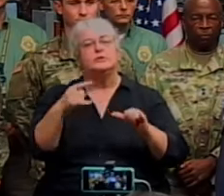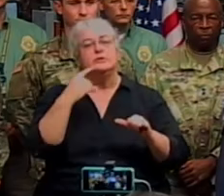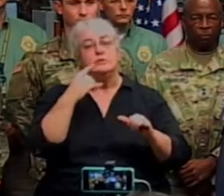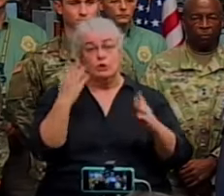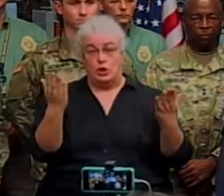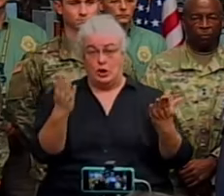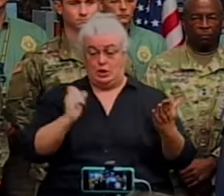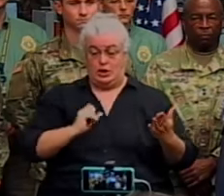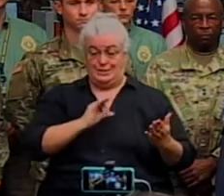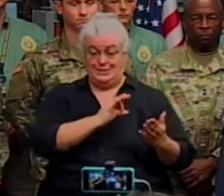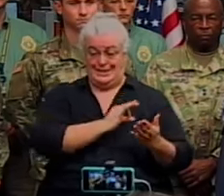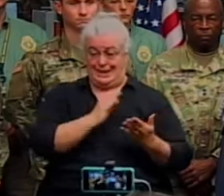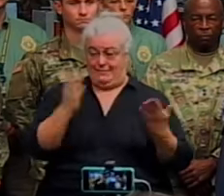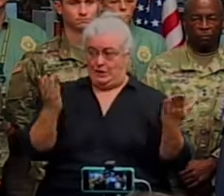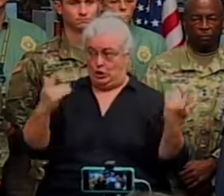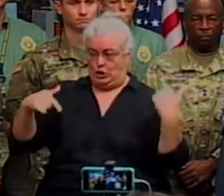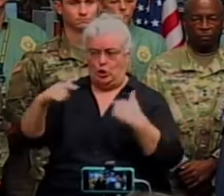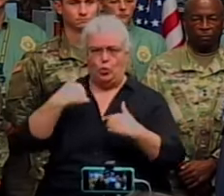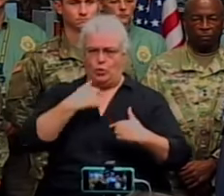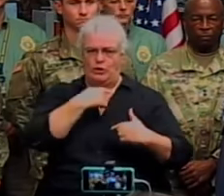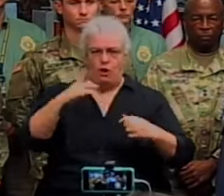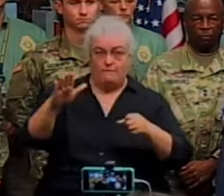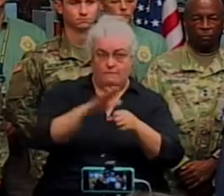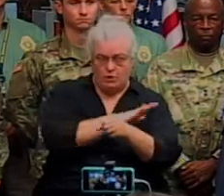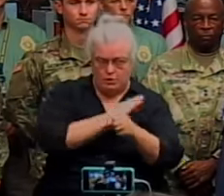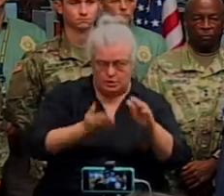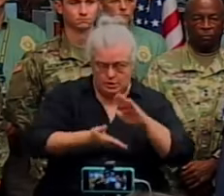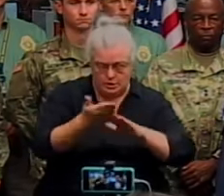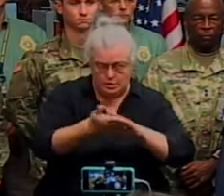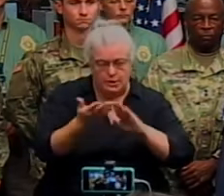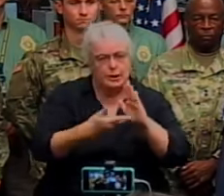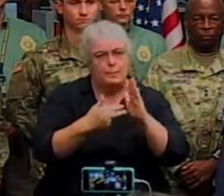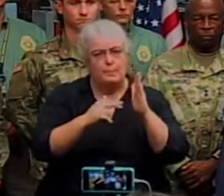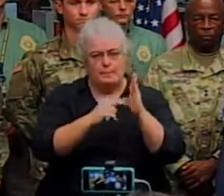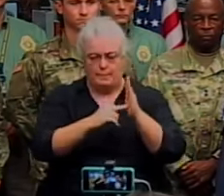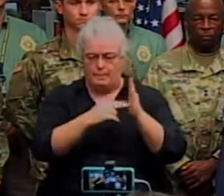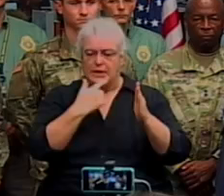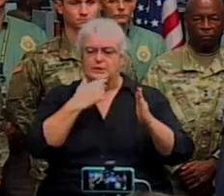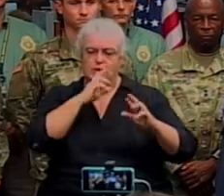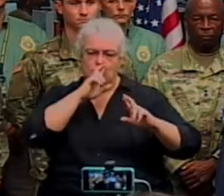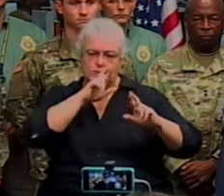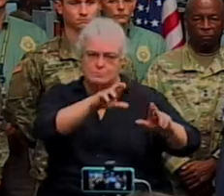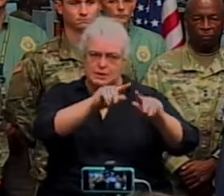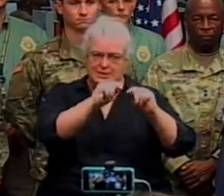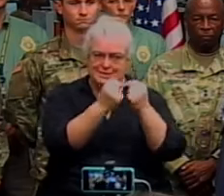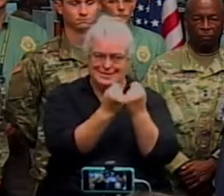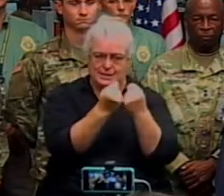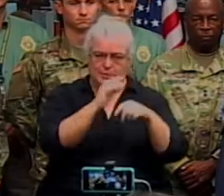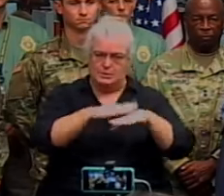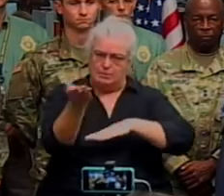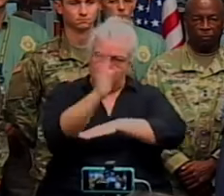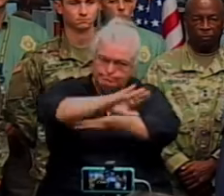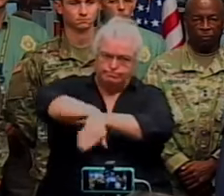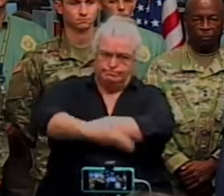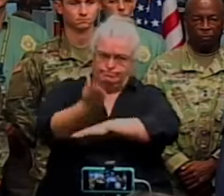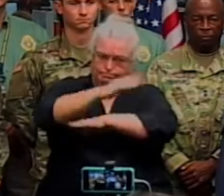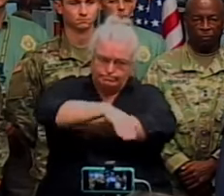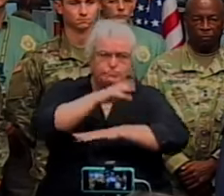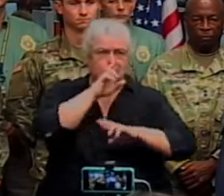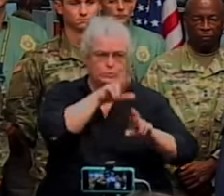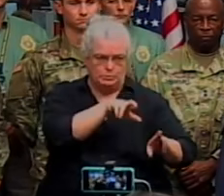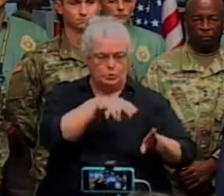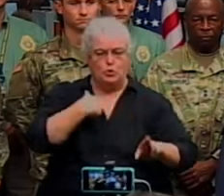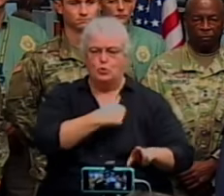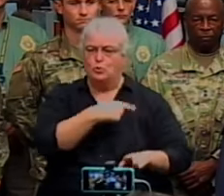is fully activated. This means the State Emergency Response response team is on 24-hour response. We are